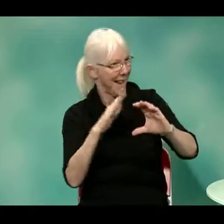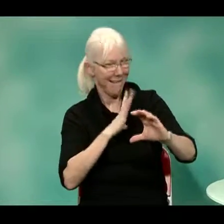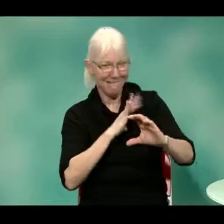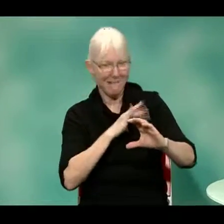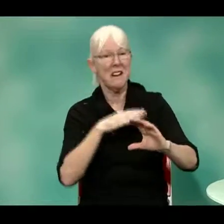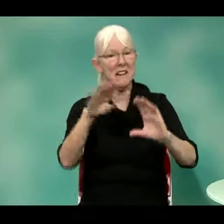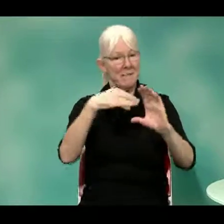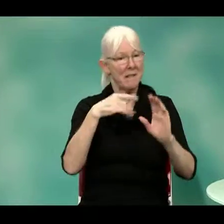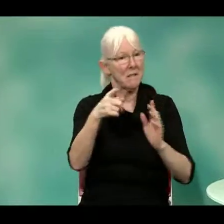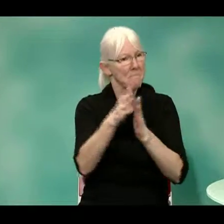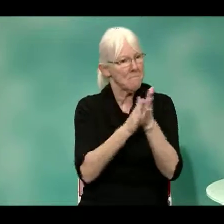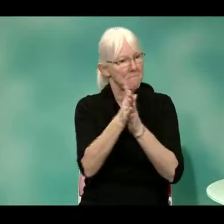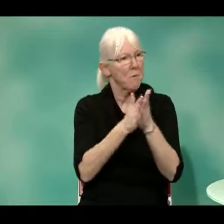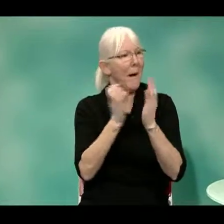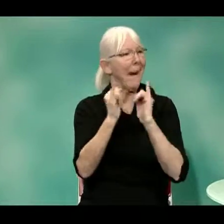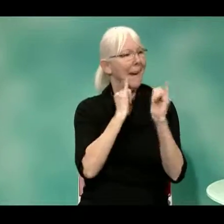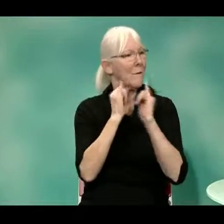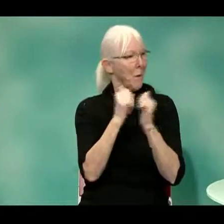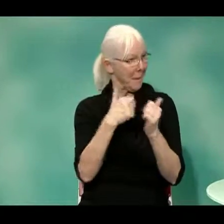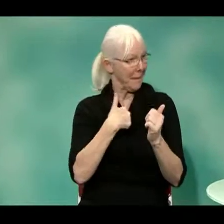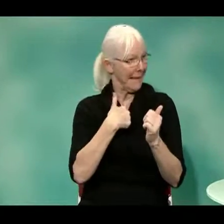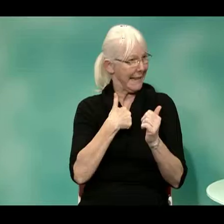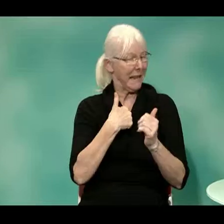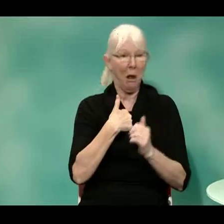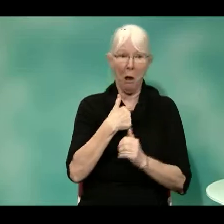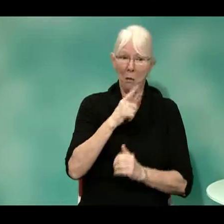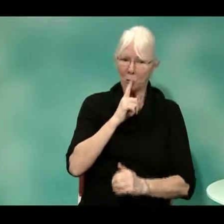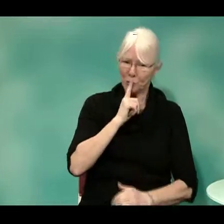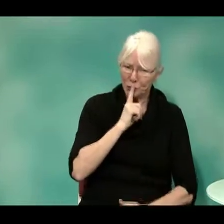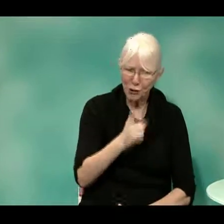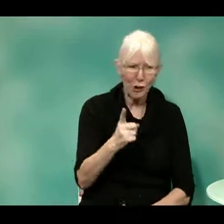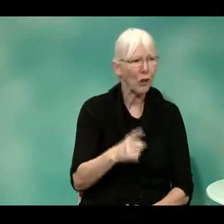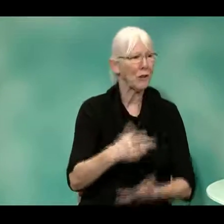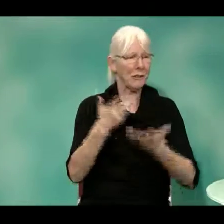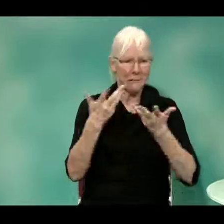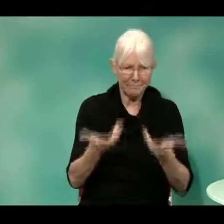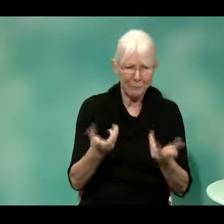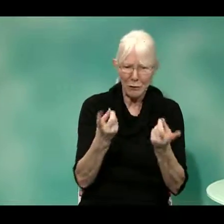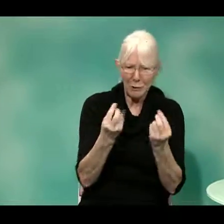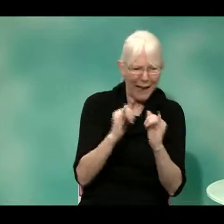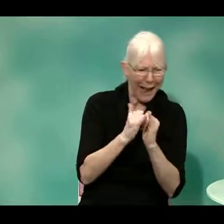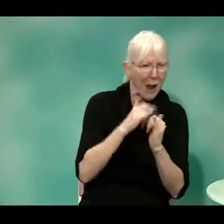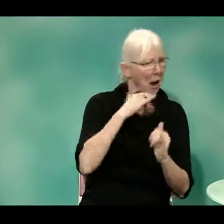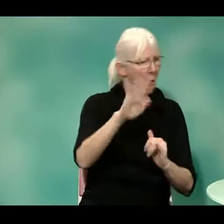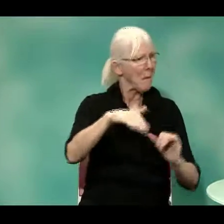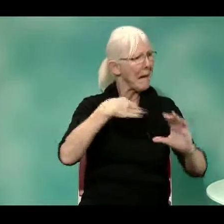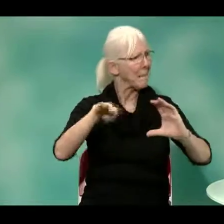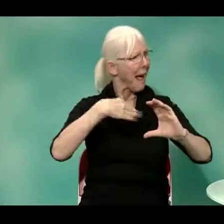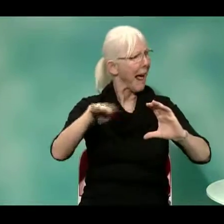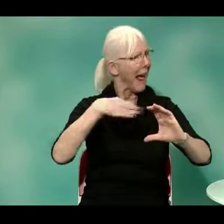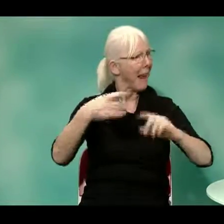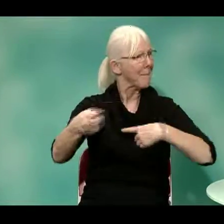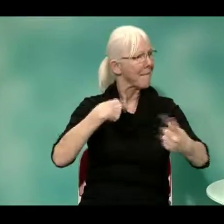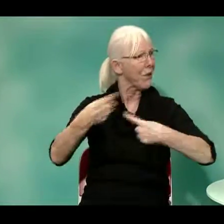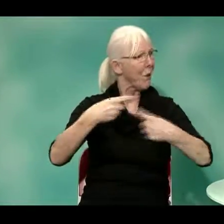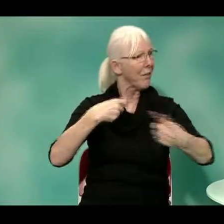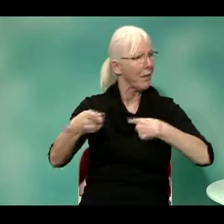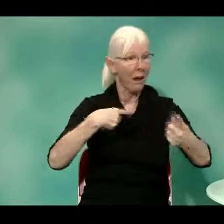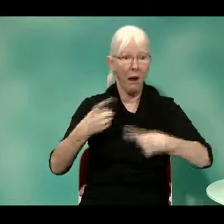but they knew to email, so that was really great. And they wanted an interview with me. And, of course, I was willing to do that. We emailed back